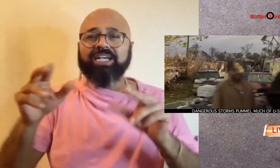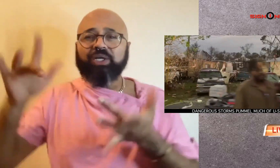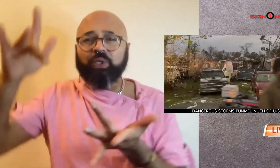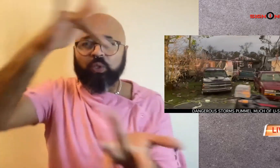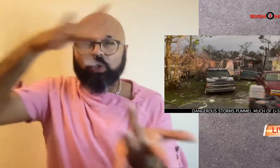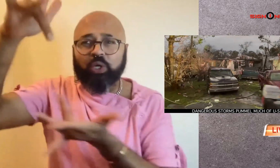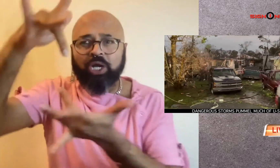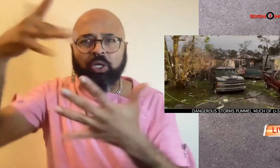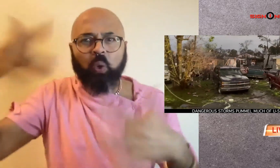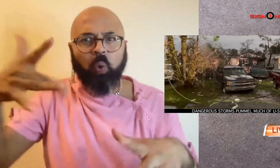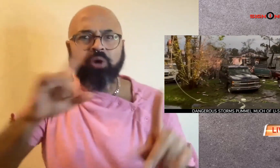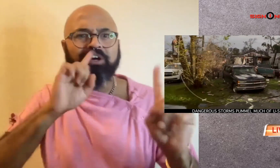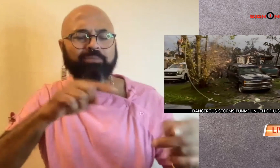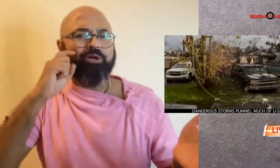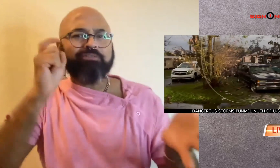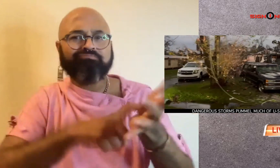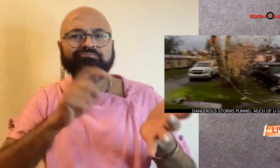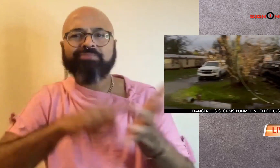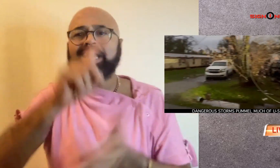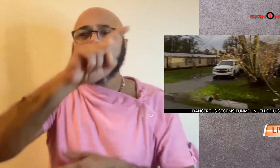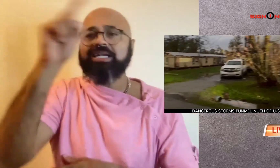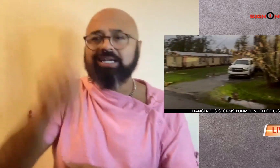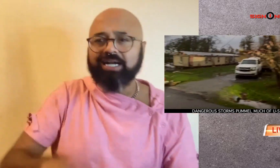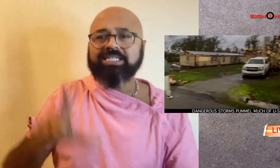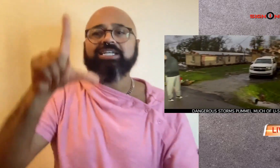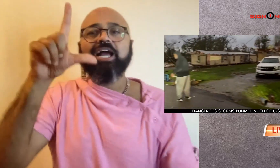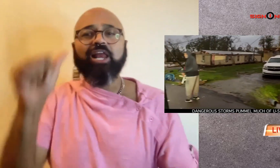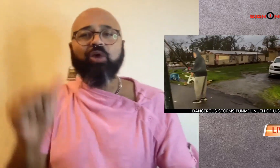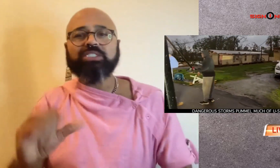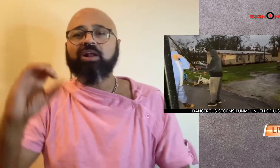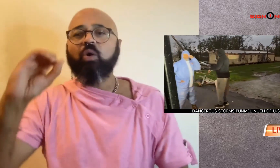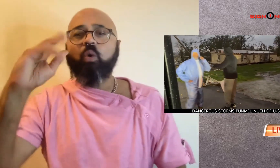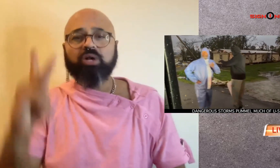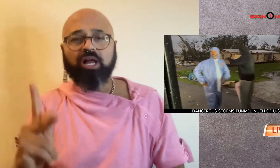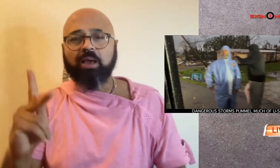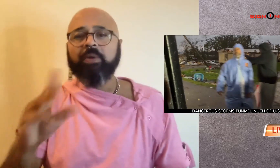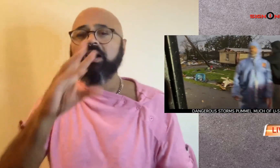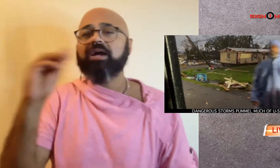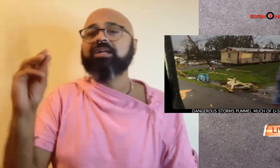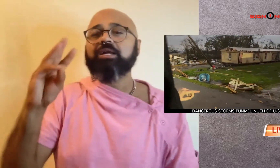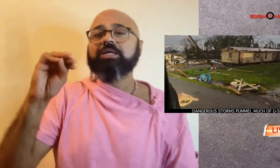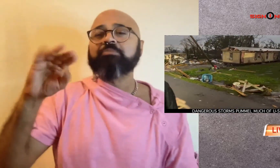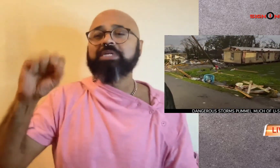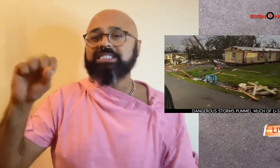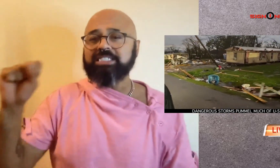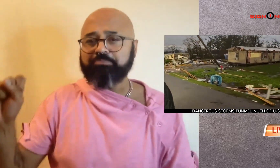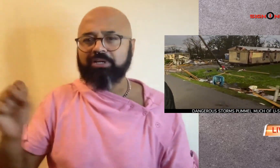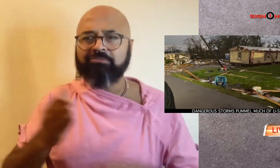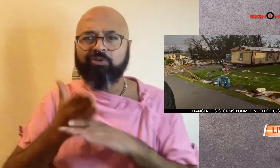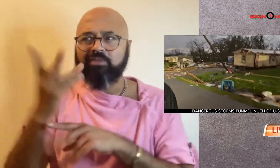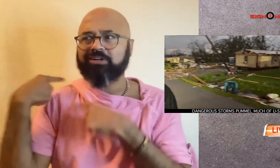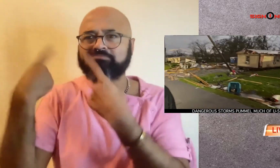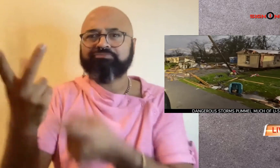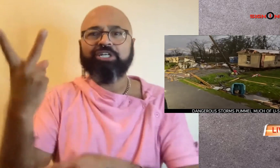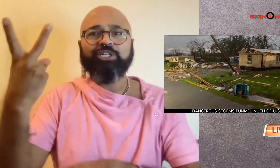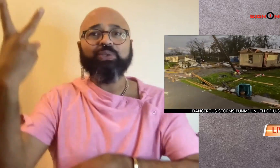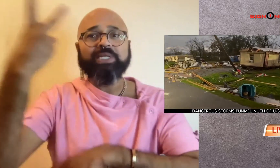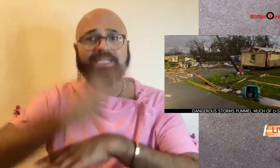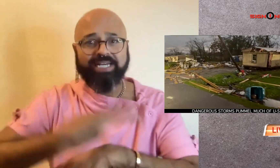More than 40 tornadoes were reported in Texas, Louisiana, Oklahoma, and Mississippi over the past two